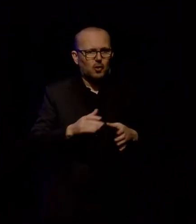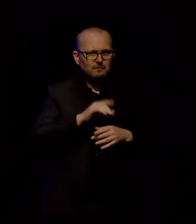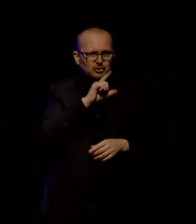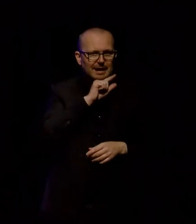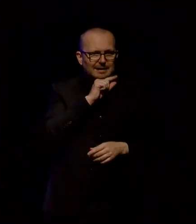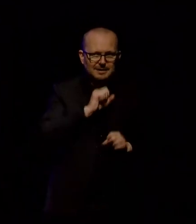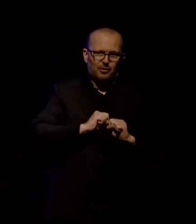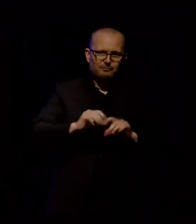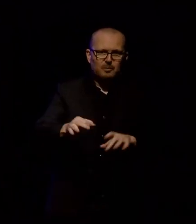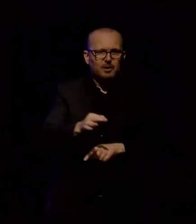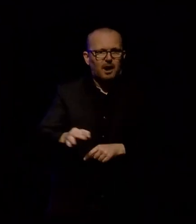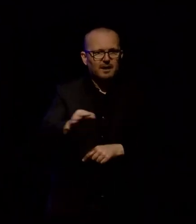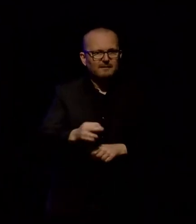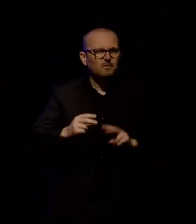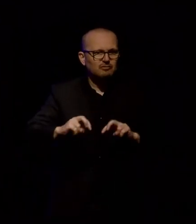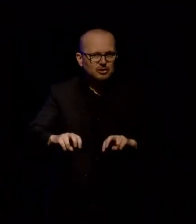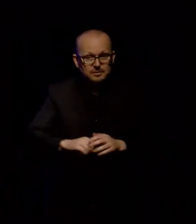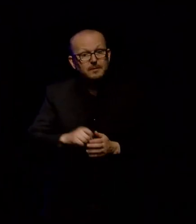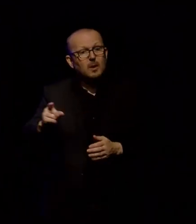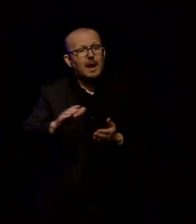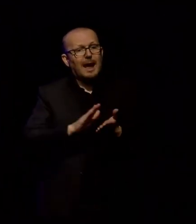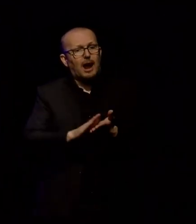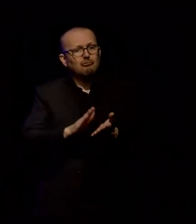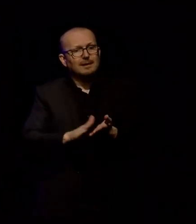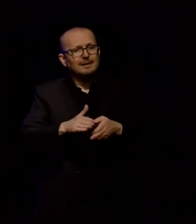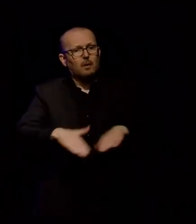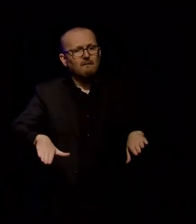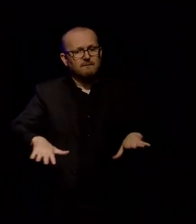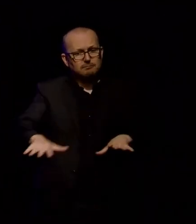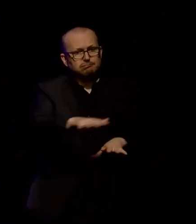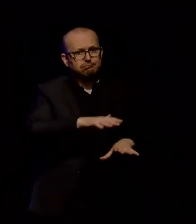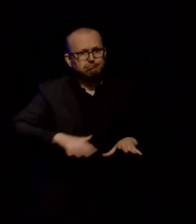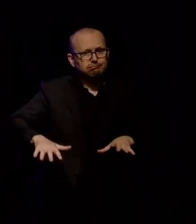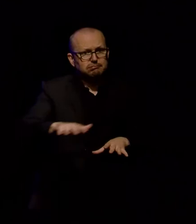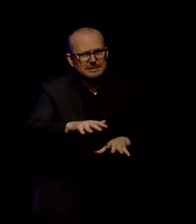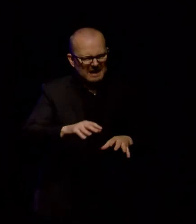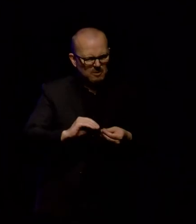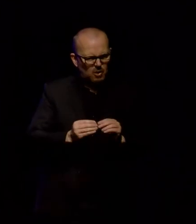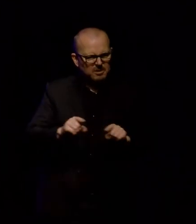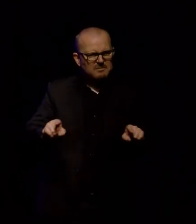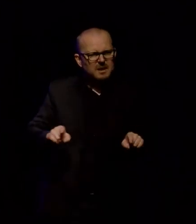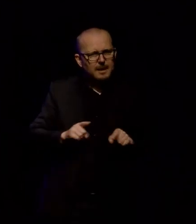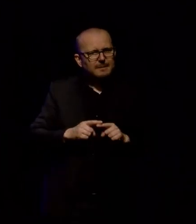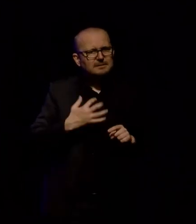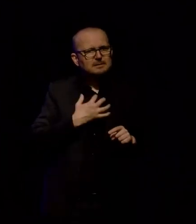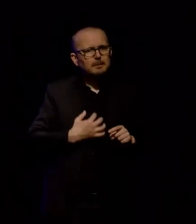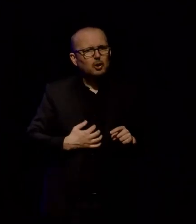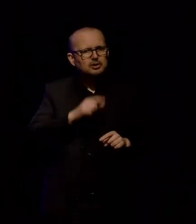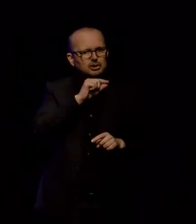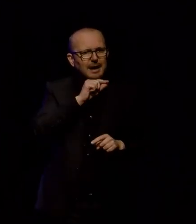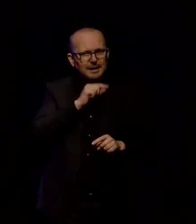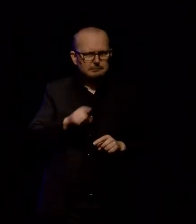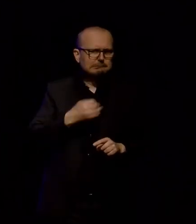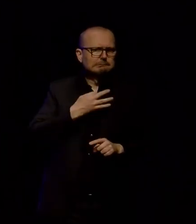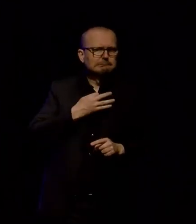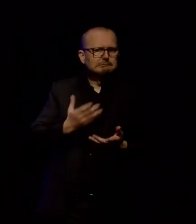have an environmental problem in the whole recce gulf that puts a spotted shag and many other species at risk, and our museum has a real stake in trying to solve this